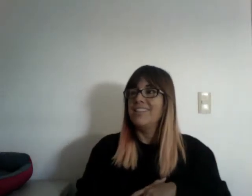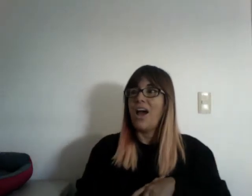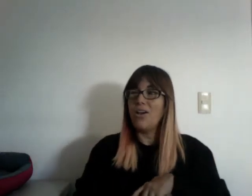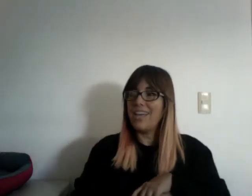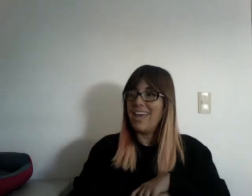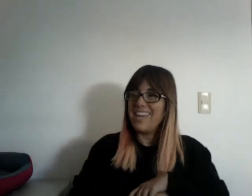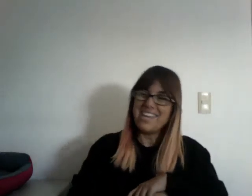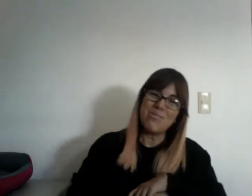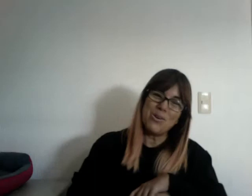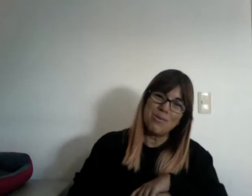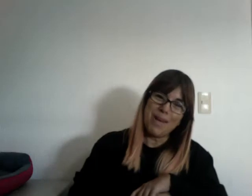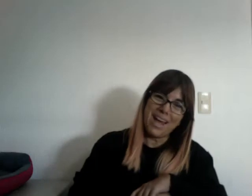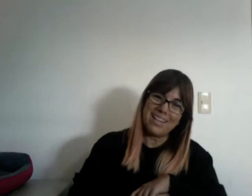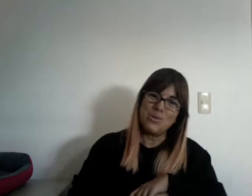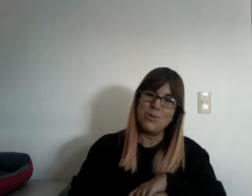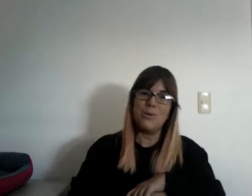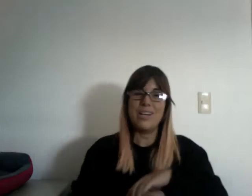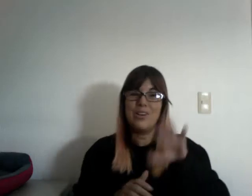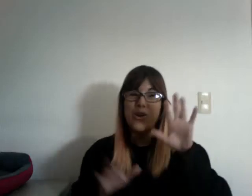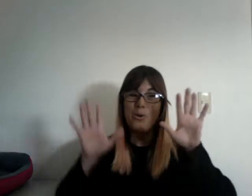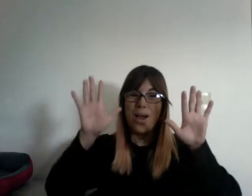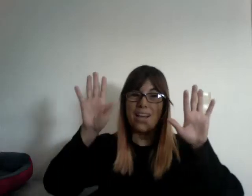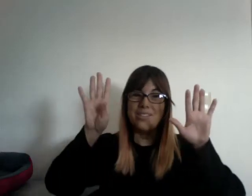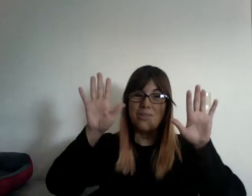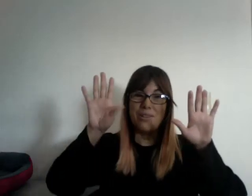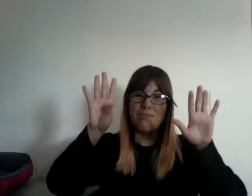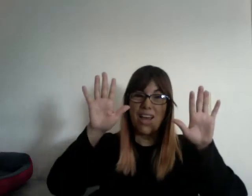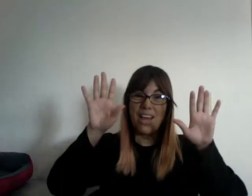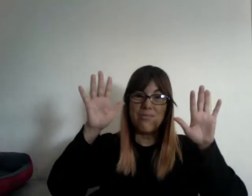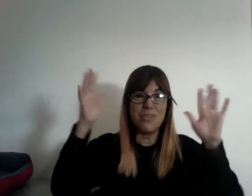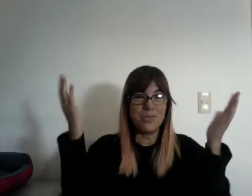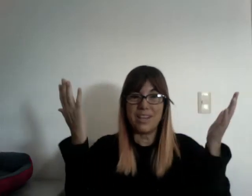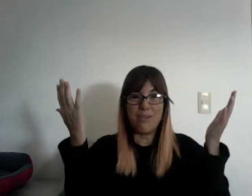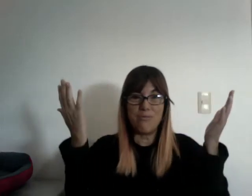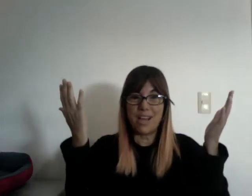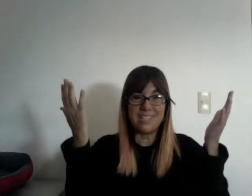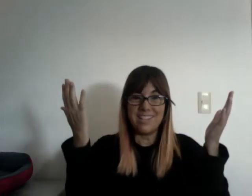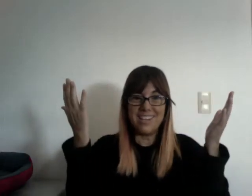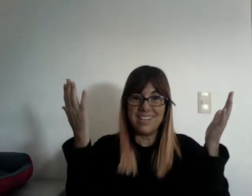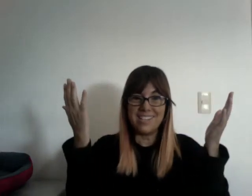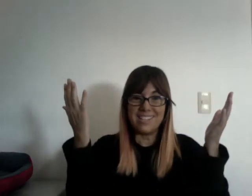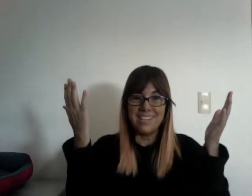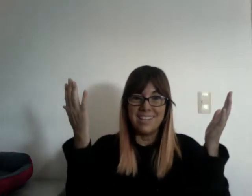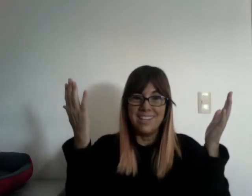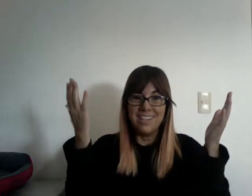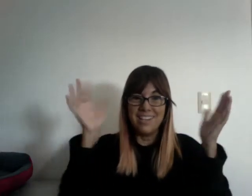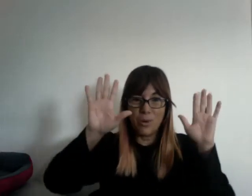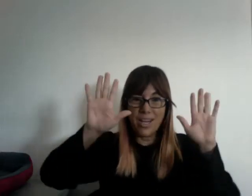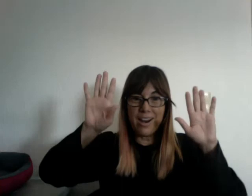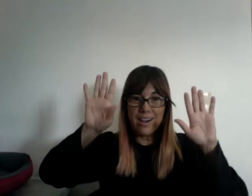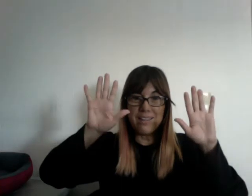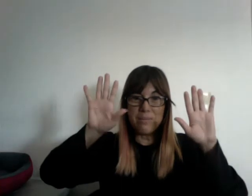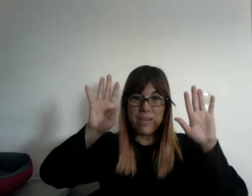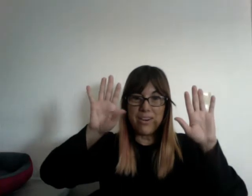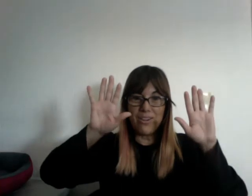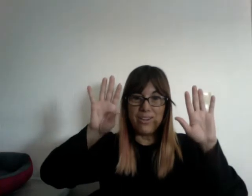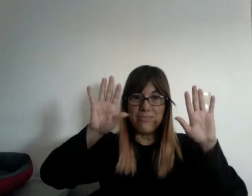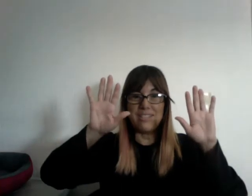Okay, if you are back, you already know until the five. You see how fast it is? We are in the middle of the